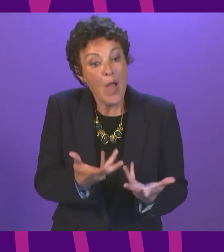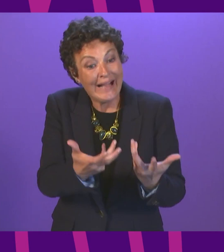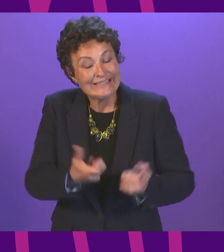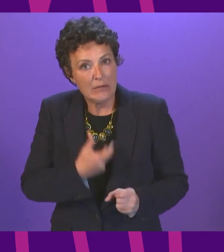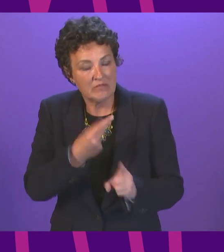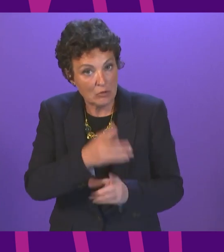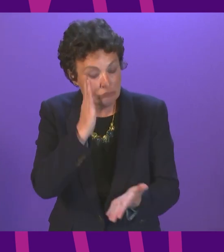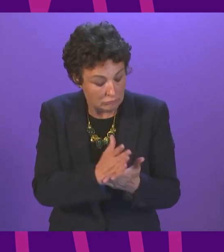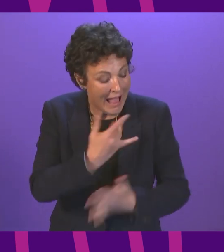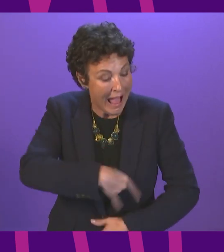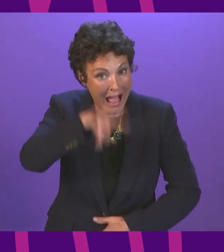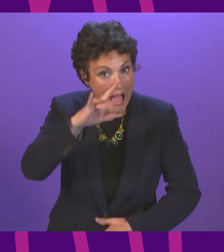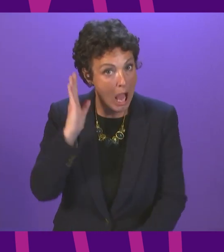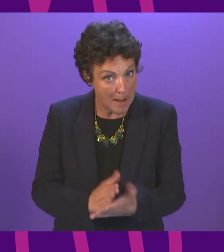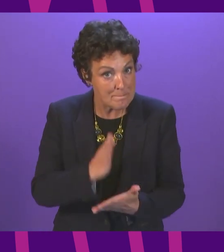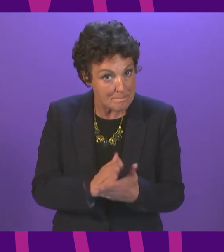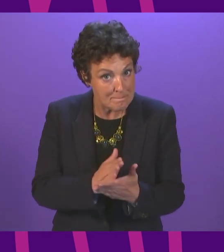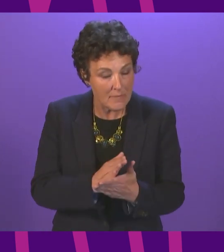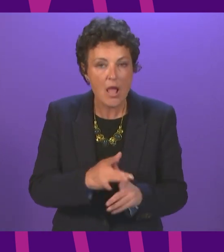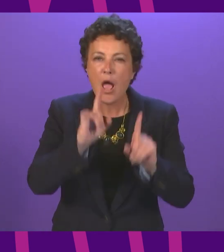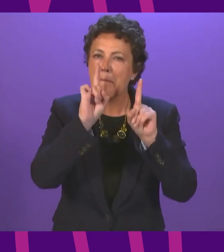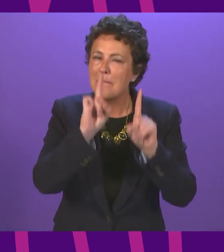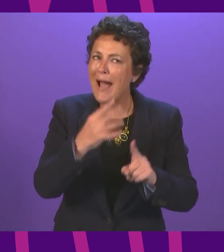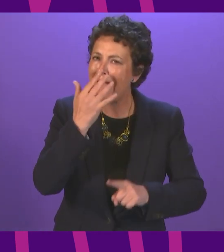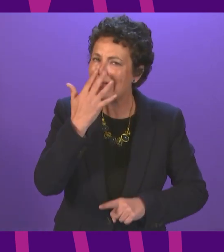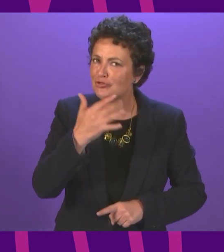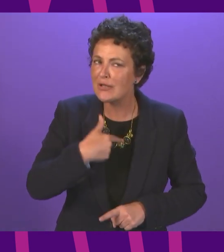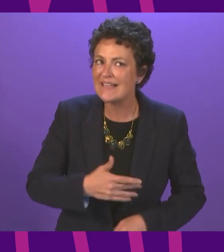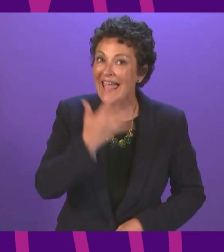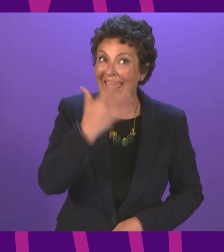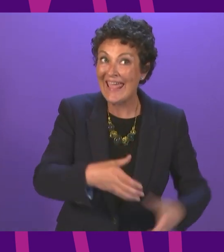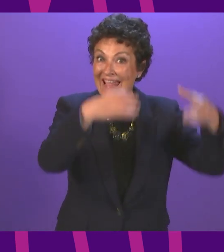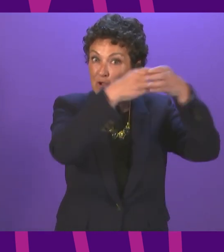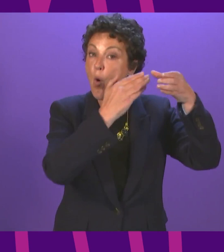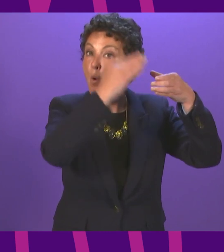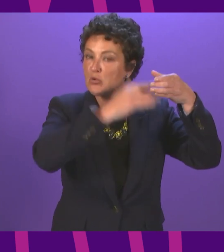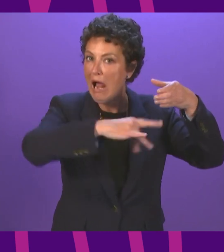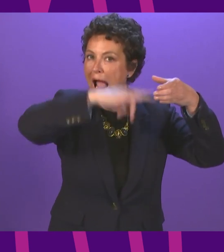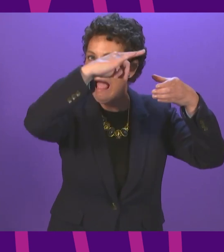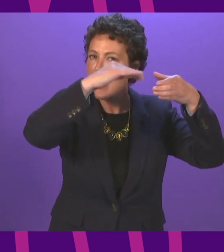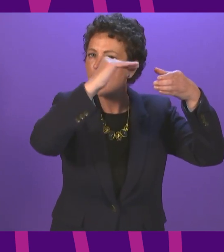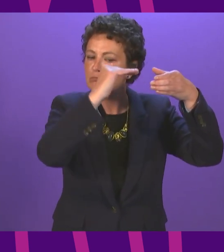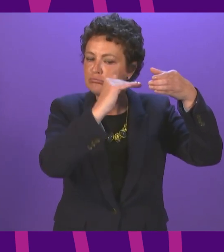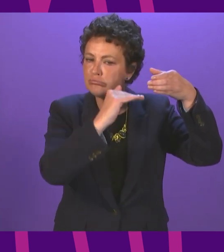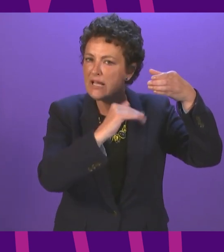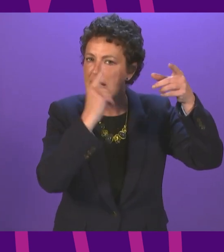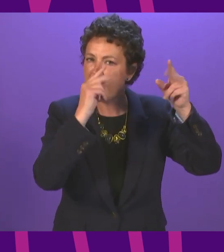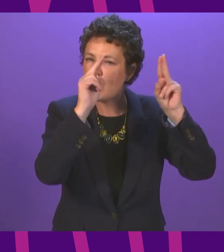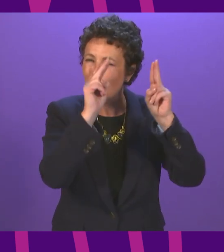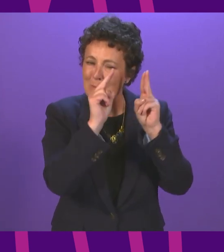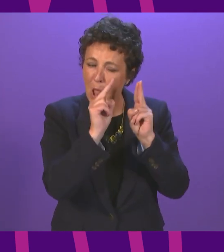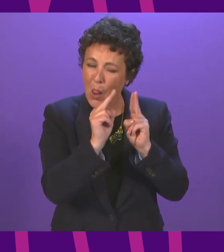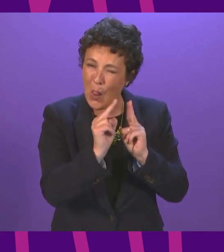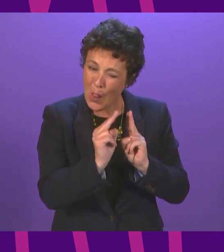that is a really positive thing. They are slightly lower the further down the age spectrum we come, but still much higher than previous vaccination programmes.